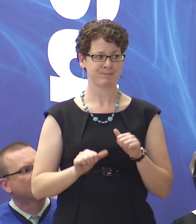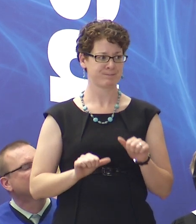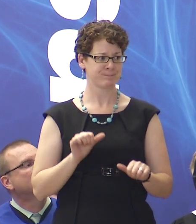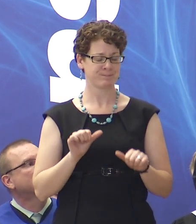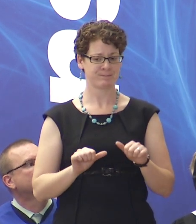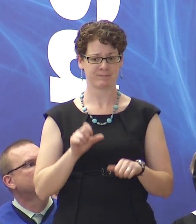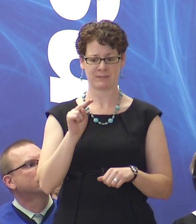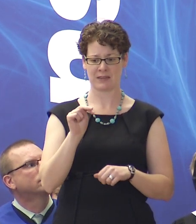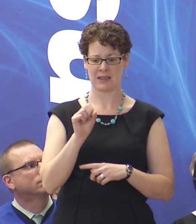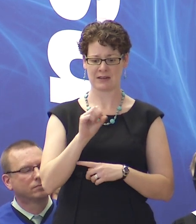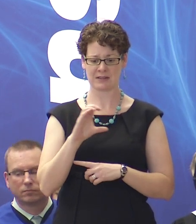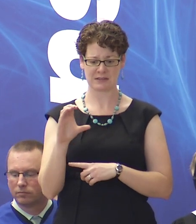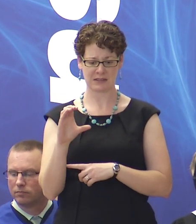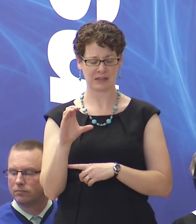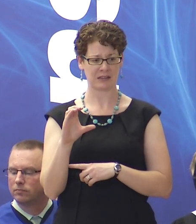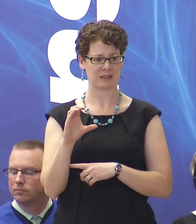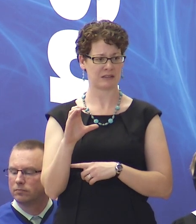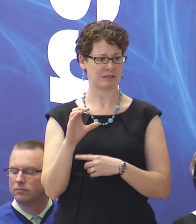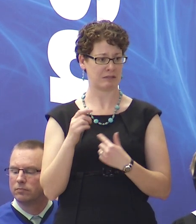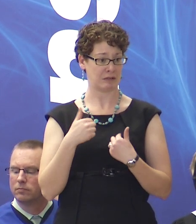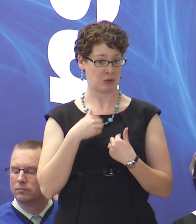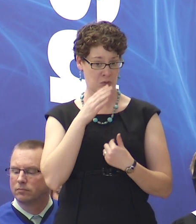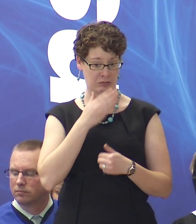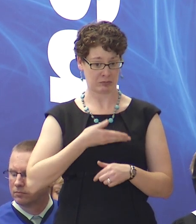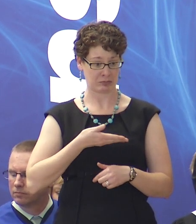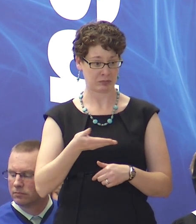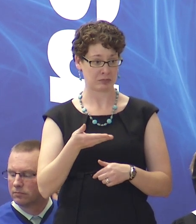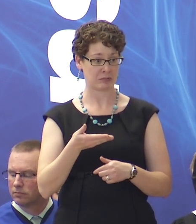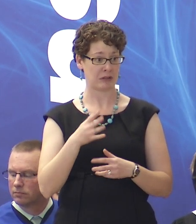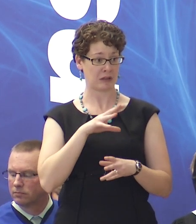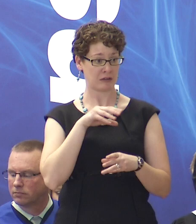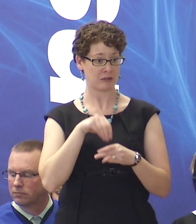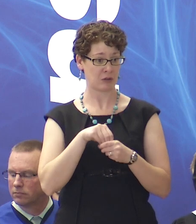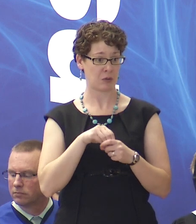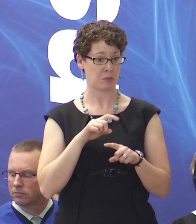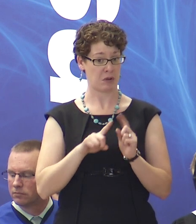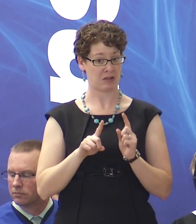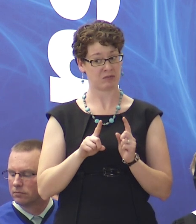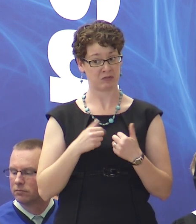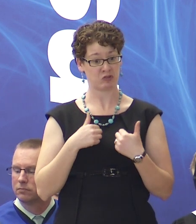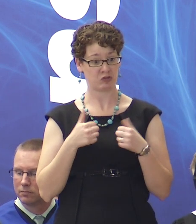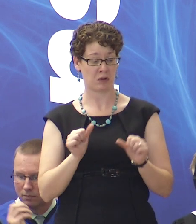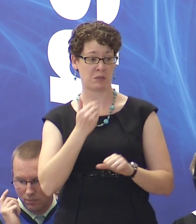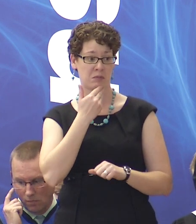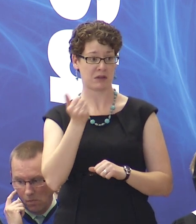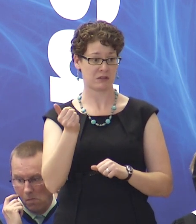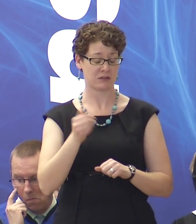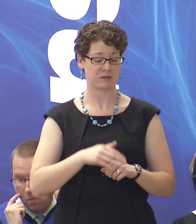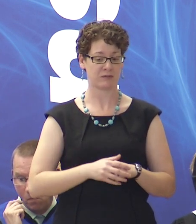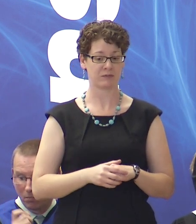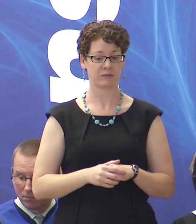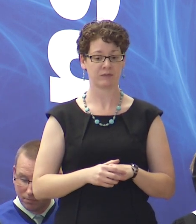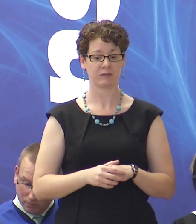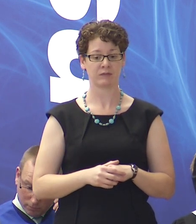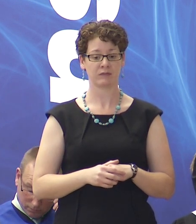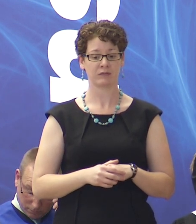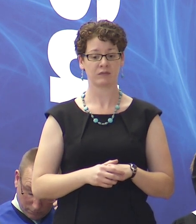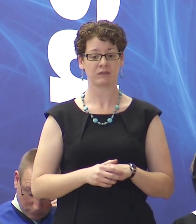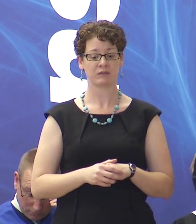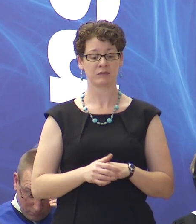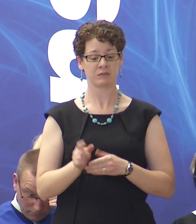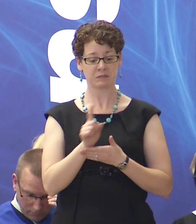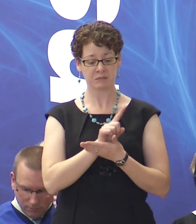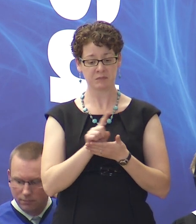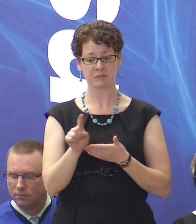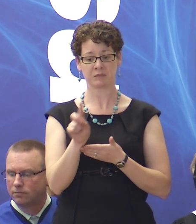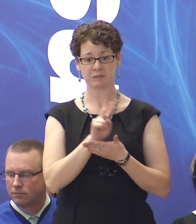NSCC's ALP program would lead me, but I was certain that it had to be a step in the right direction. The first few weeks I spent